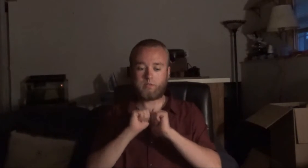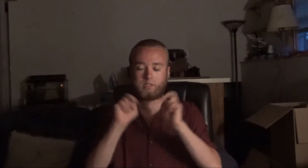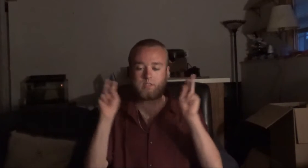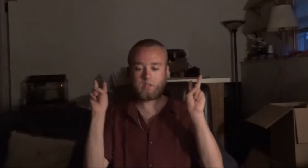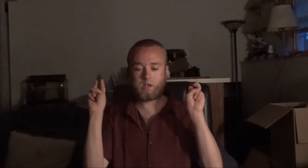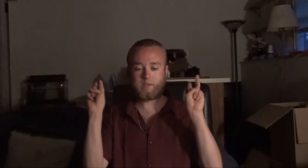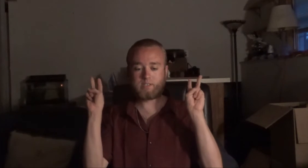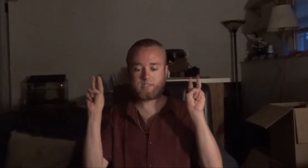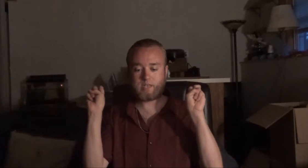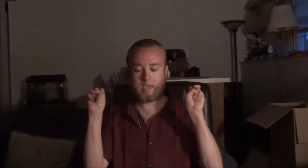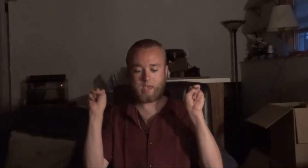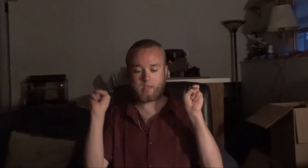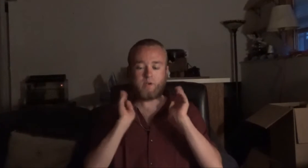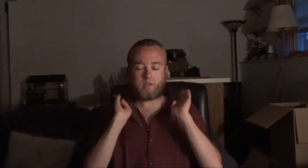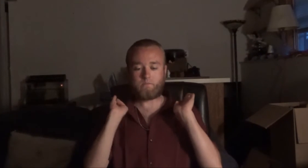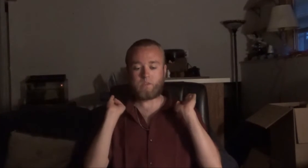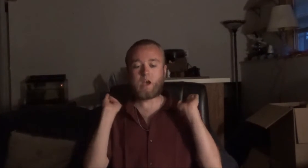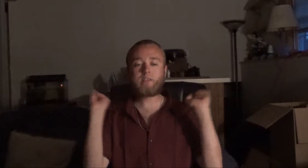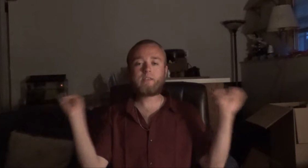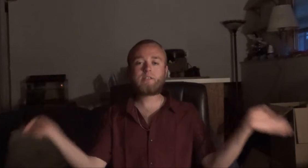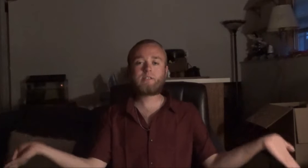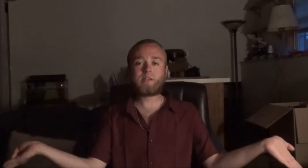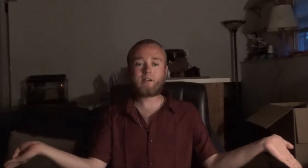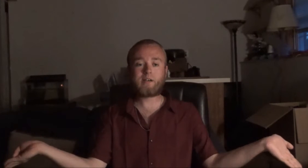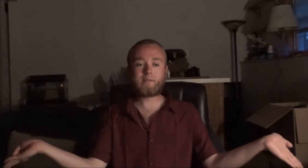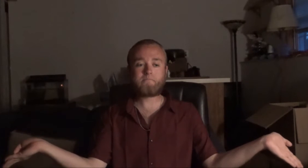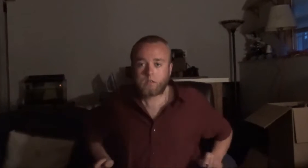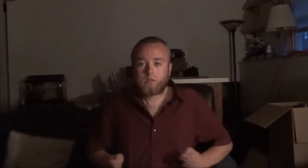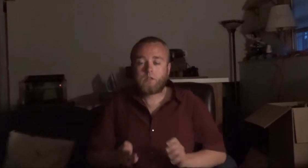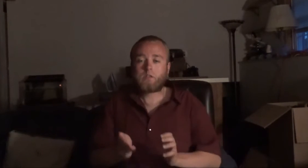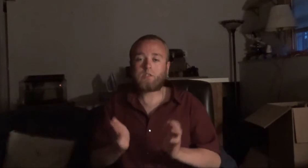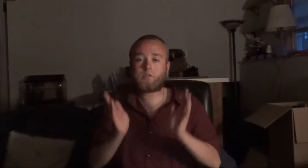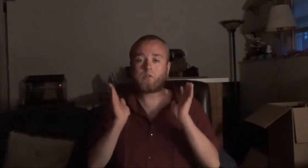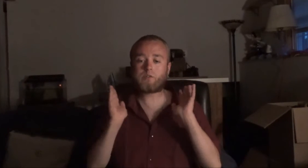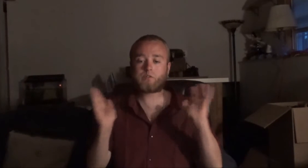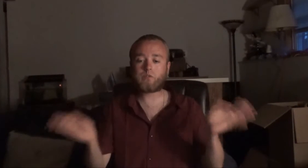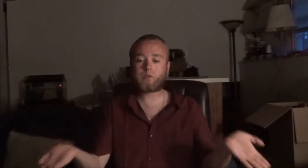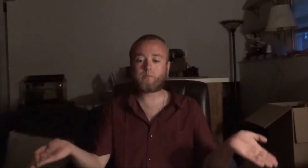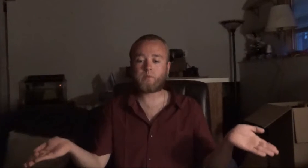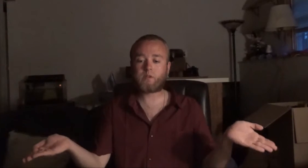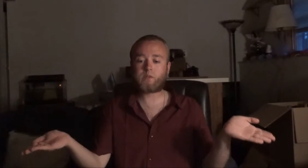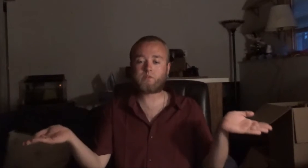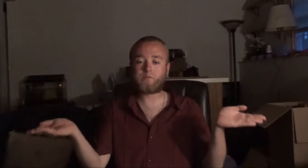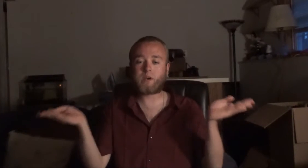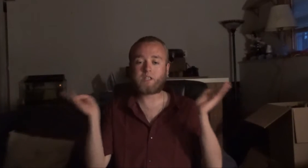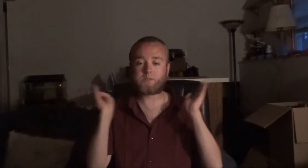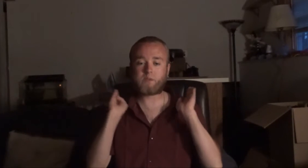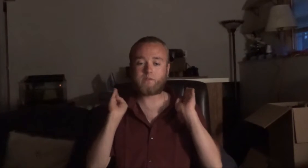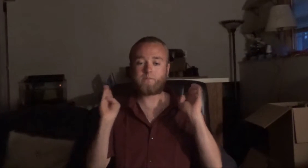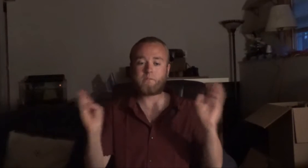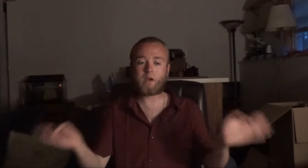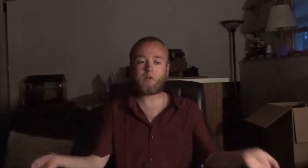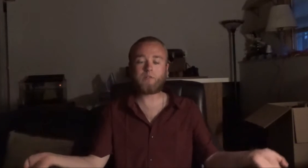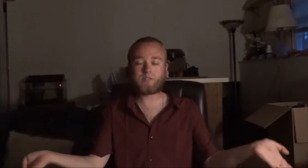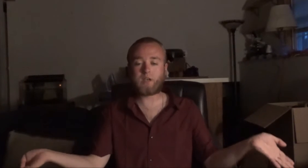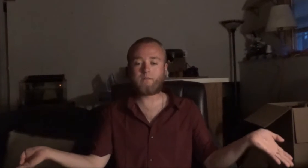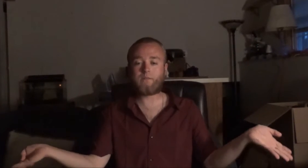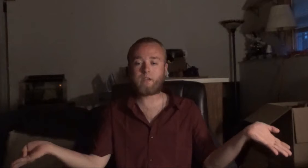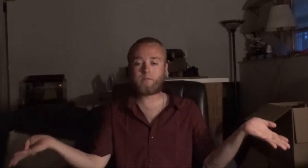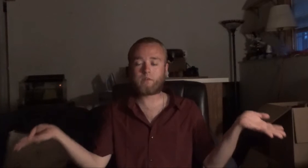Islamic State. But not this time. This whole story pretty much reminds me of my all-time favorite